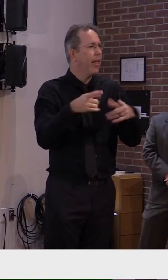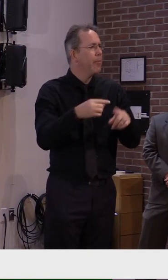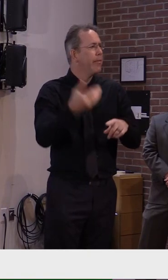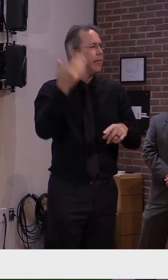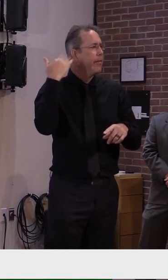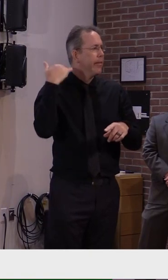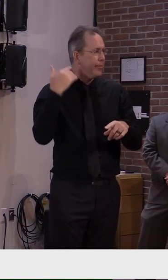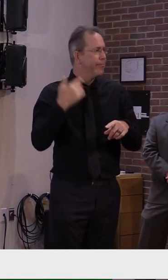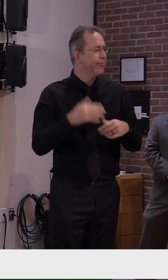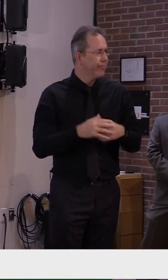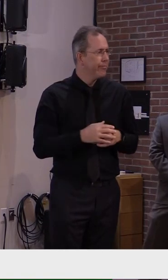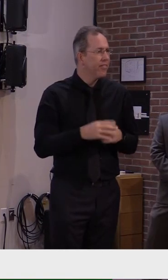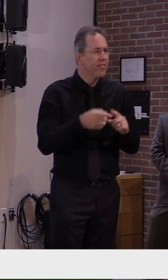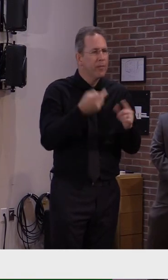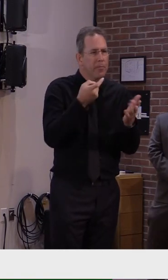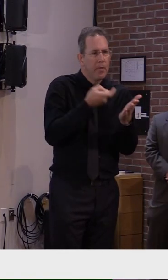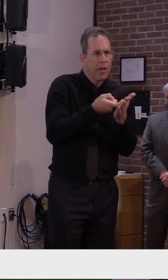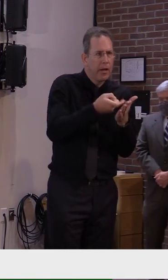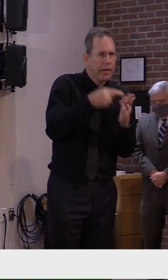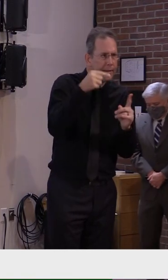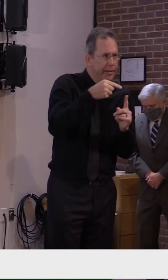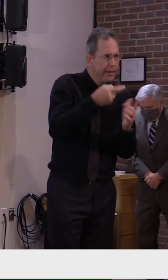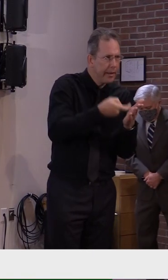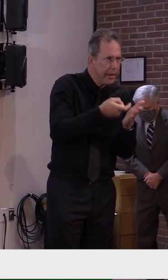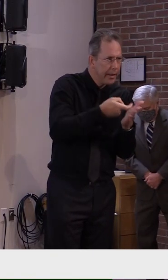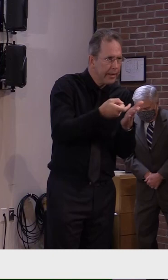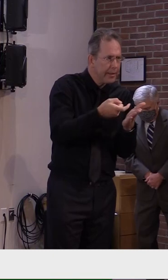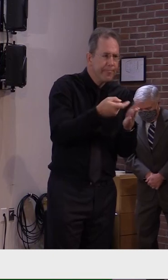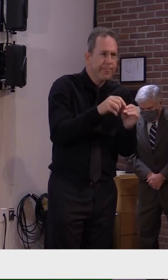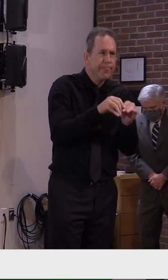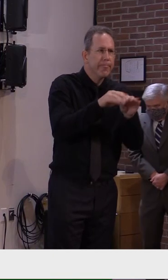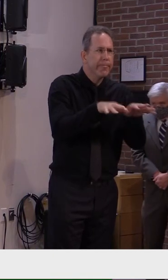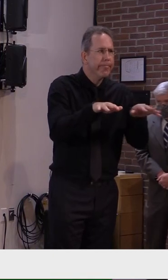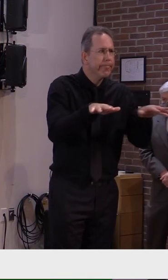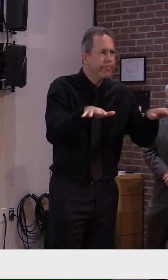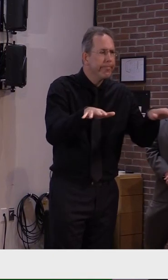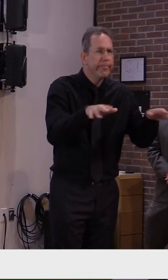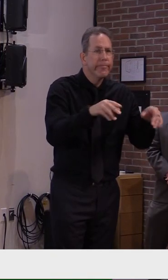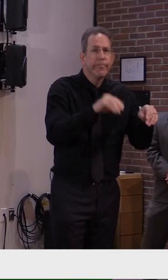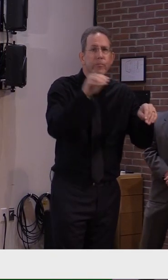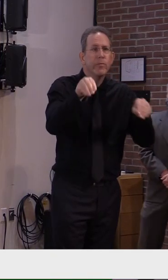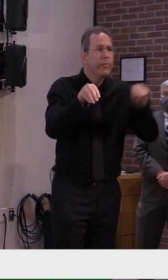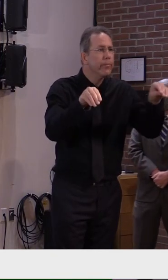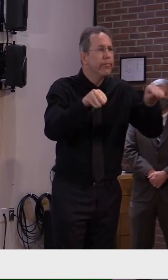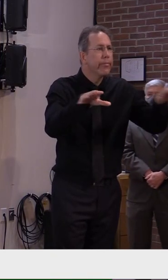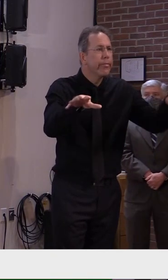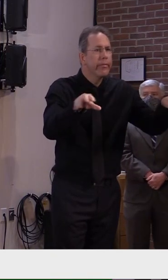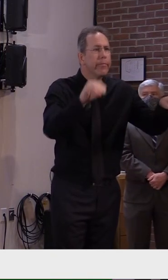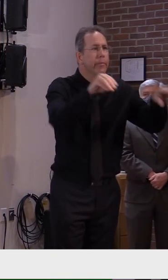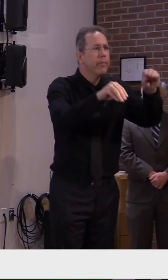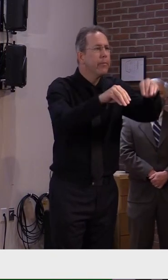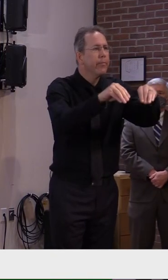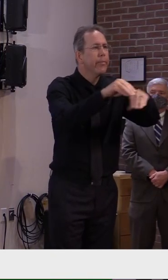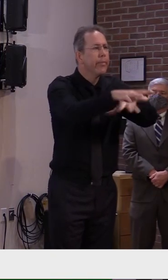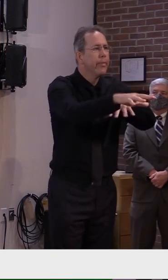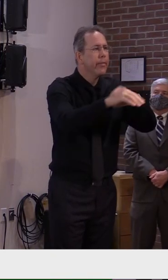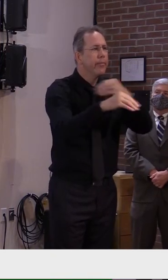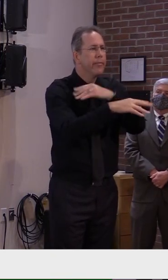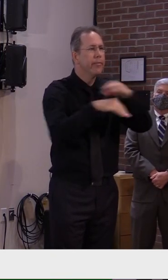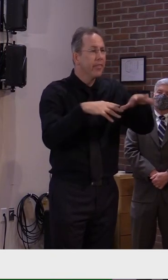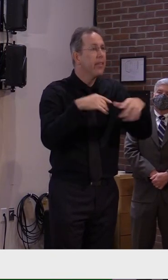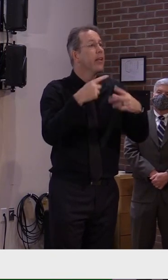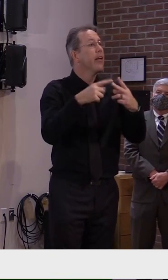past with the ice teams outbreak and then the subsequent issues regarding Halloween and indoor gatherings.